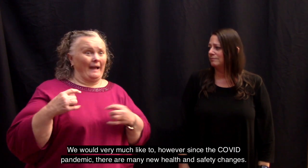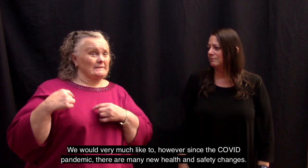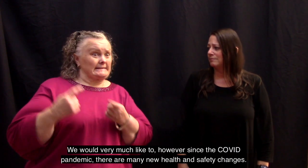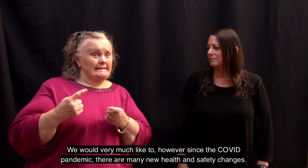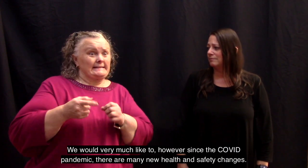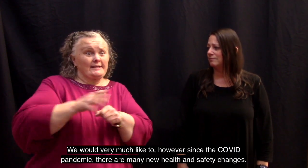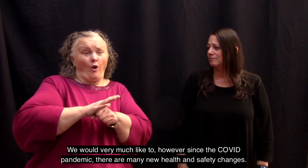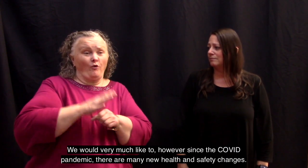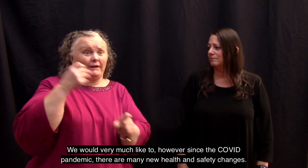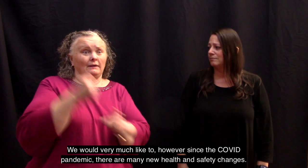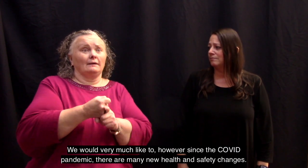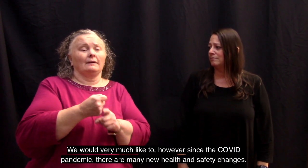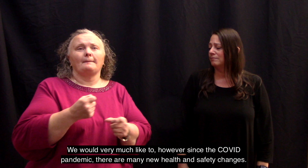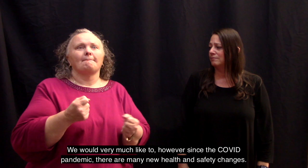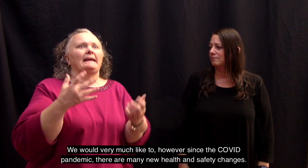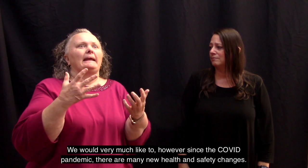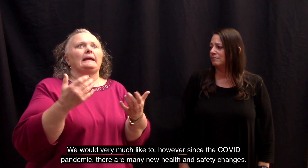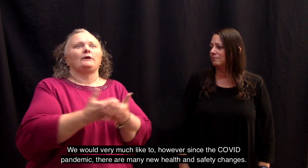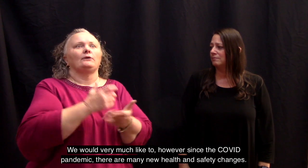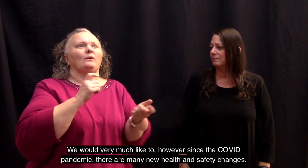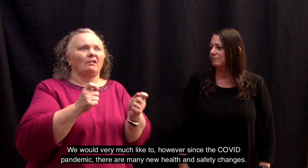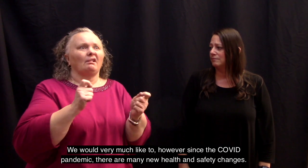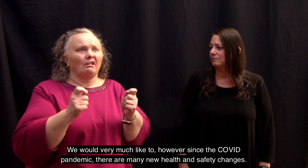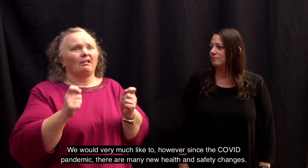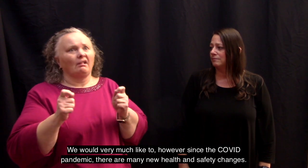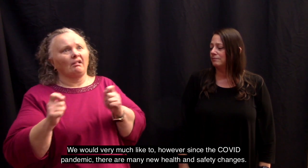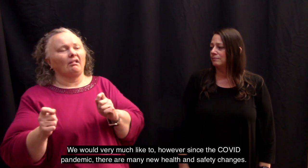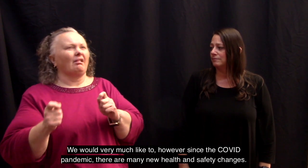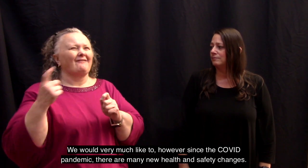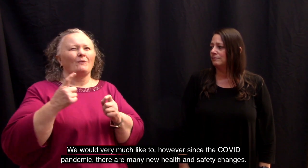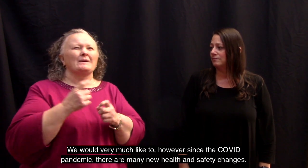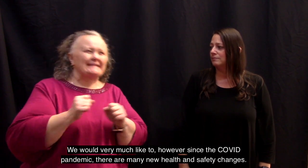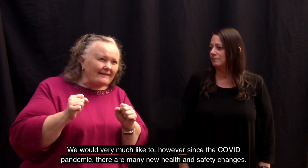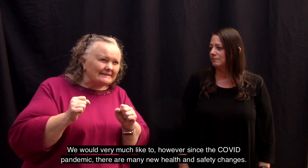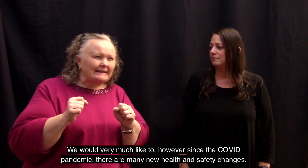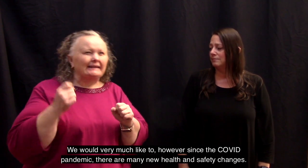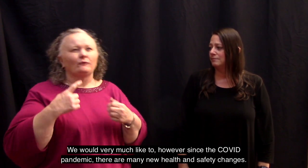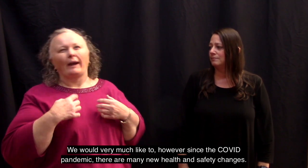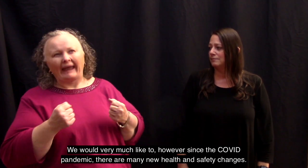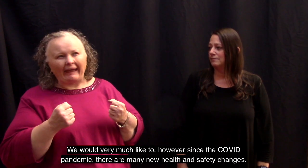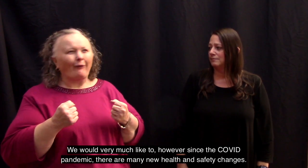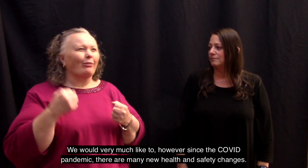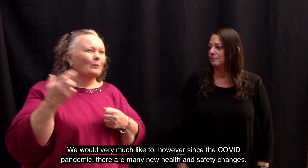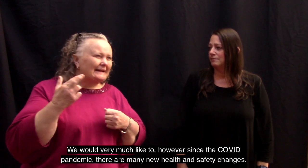We would very much like to, however, since the COVID-19 pandemic, there are many new health and safety changes.